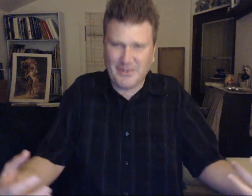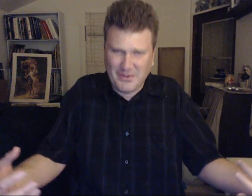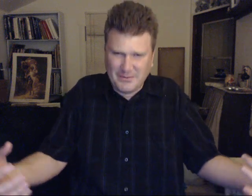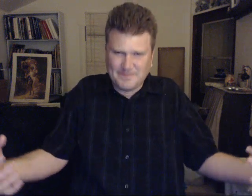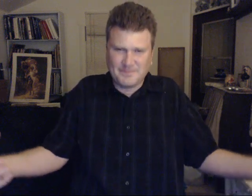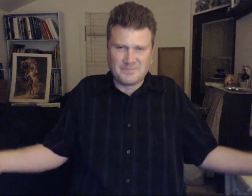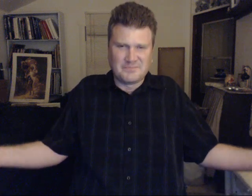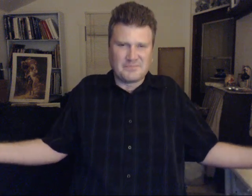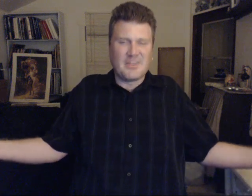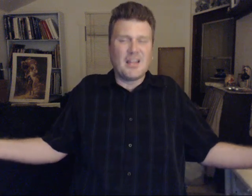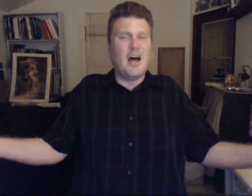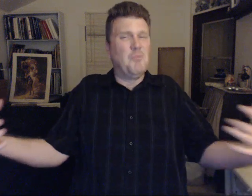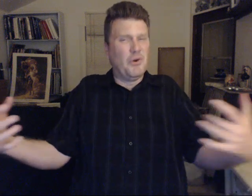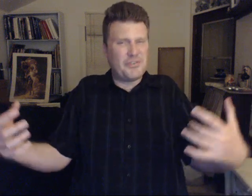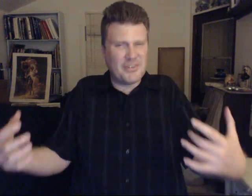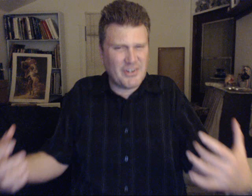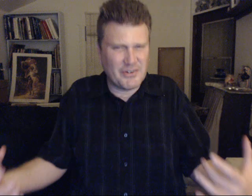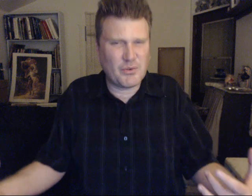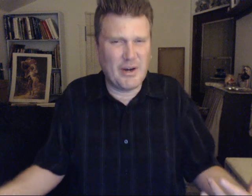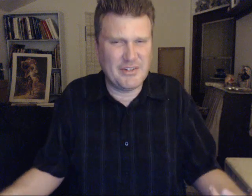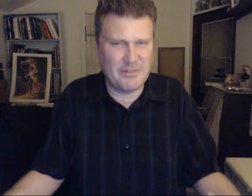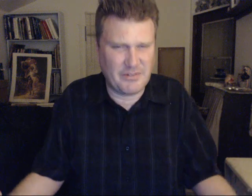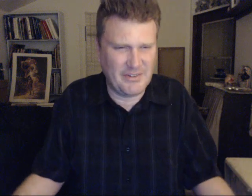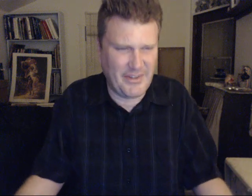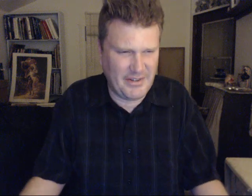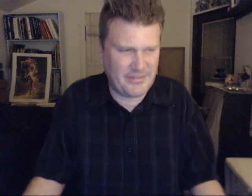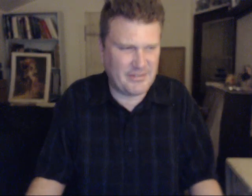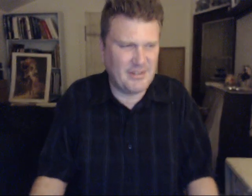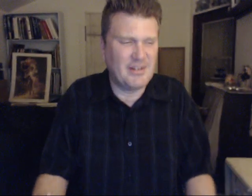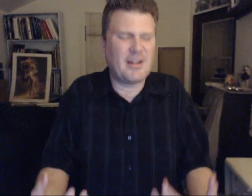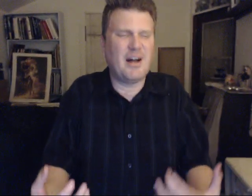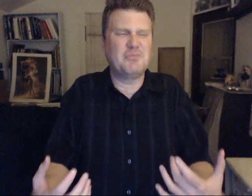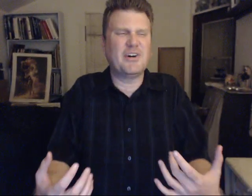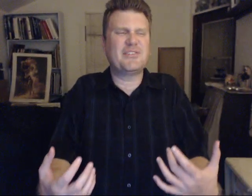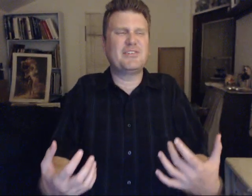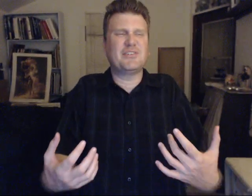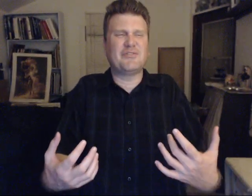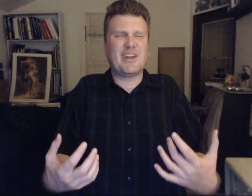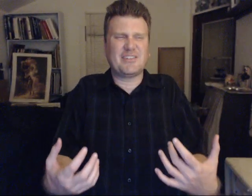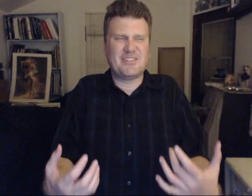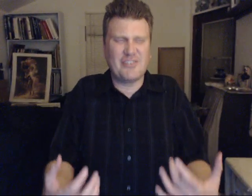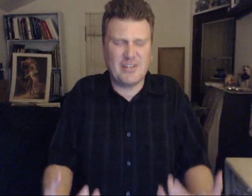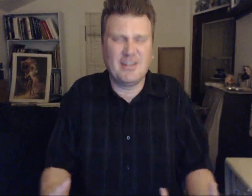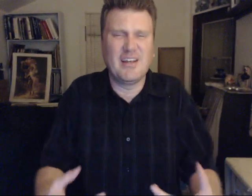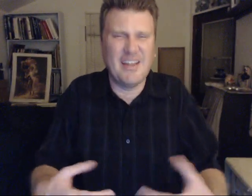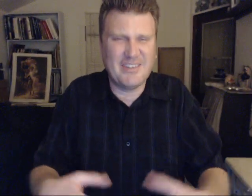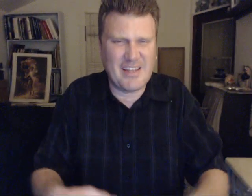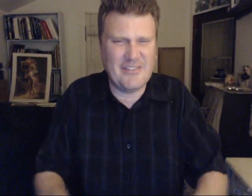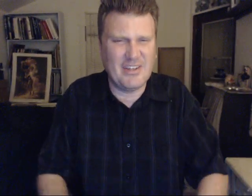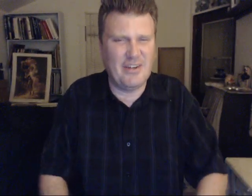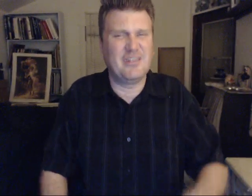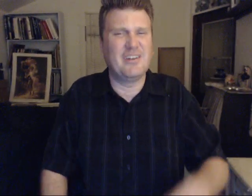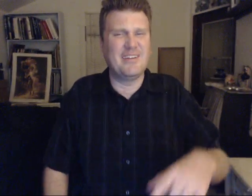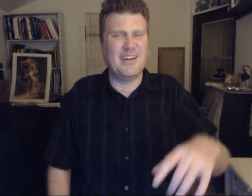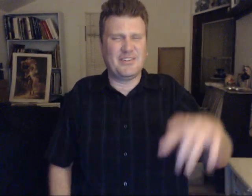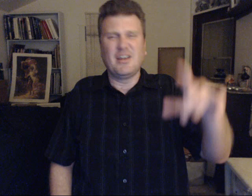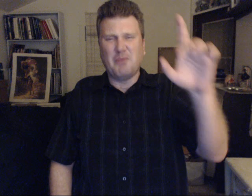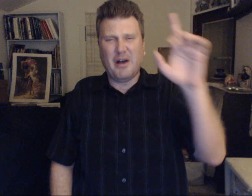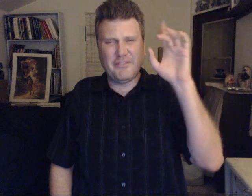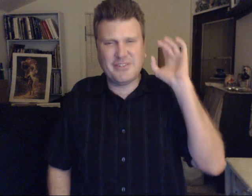new. Emotion here is quite different, I guess. The complexities of negativity is heavy here. Yes, but I've seen